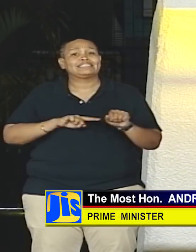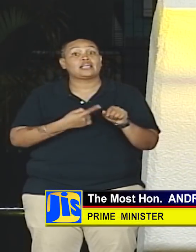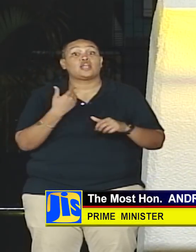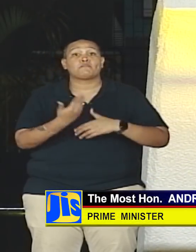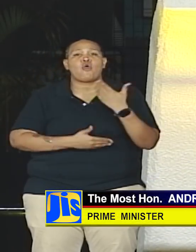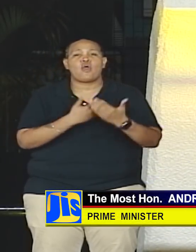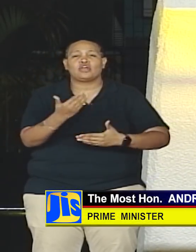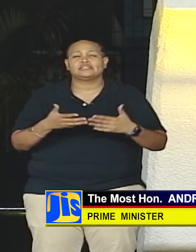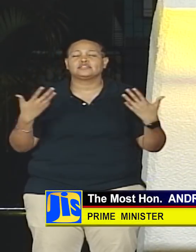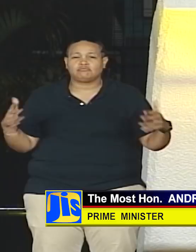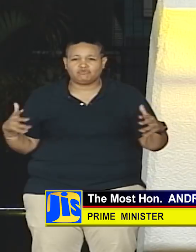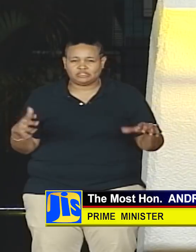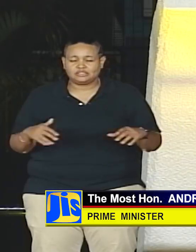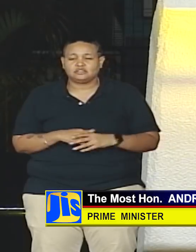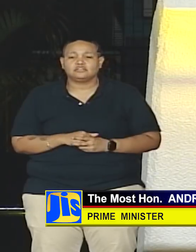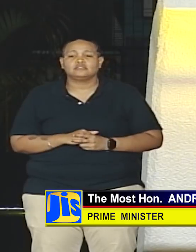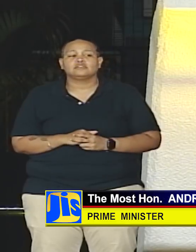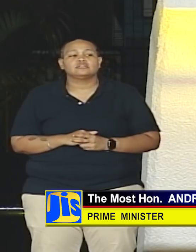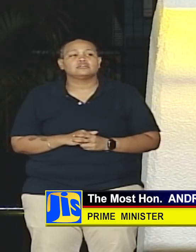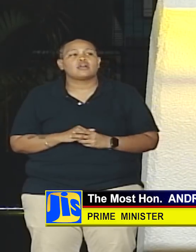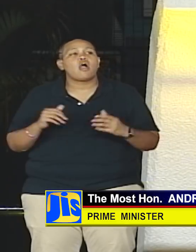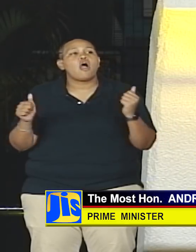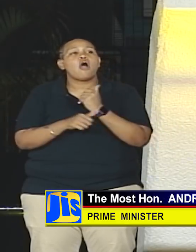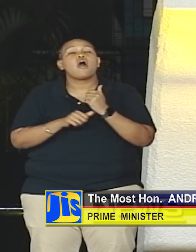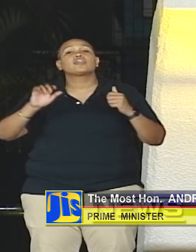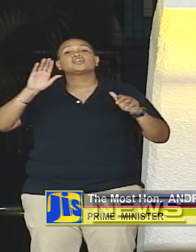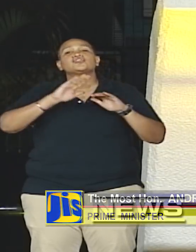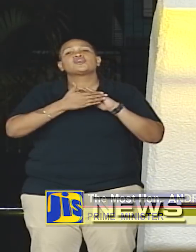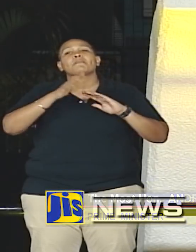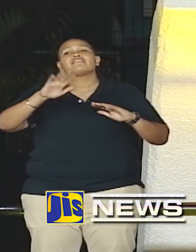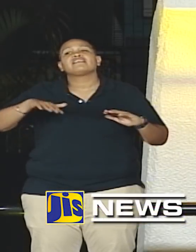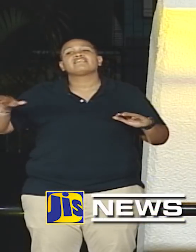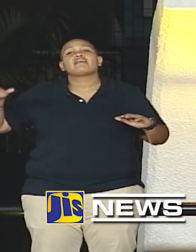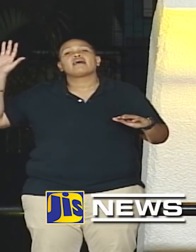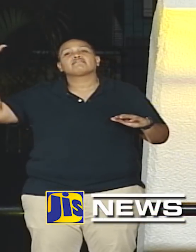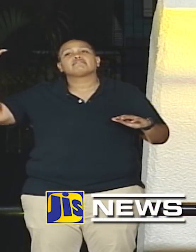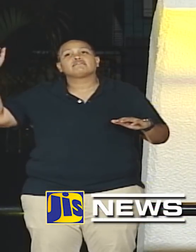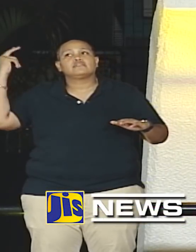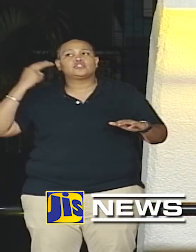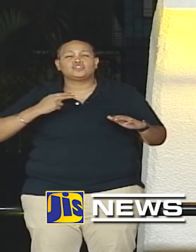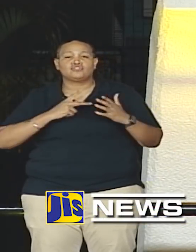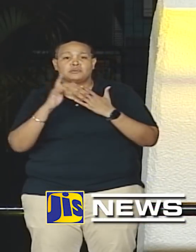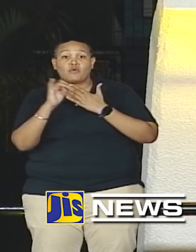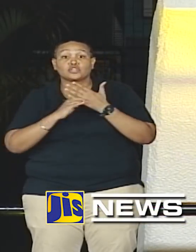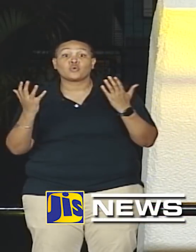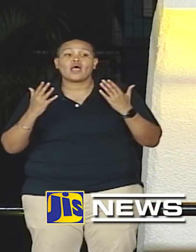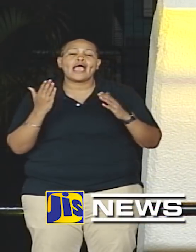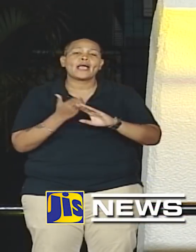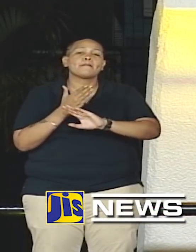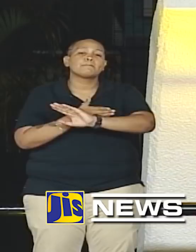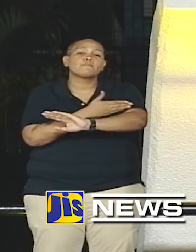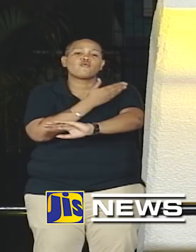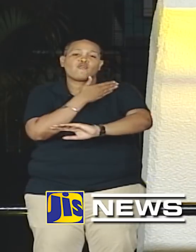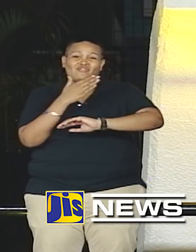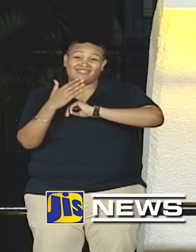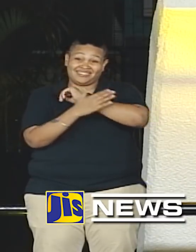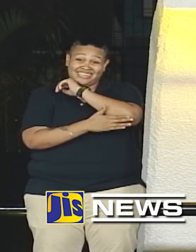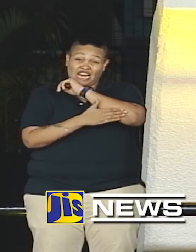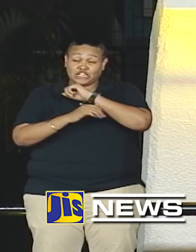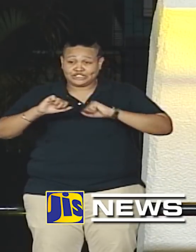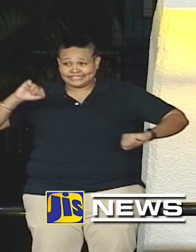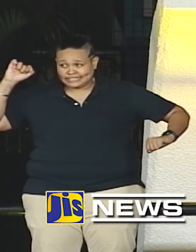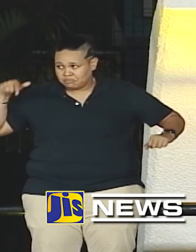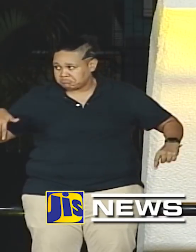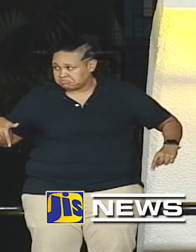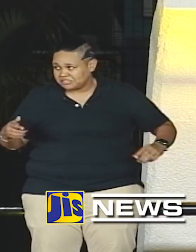process under the banner of Jamaica 55 Legacy Projects to improve the National Stadium Complex